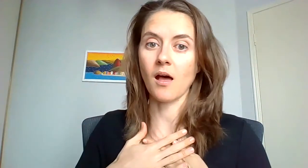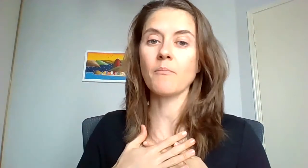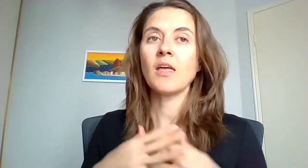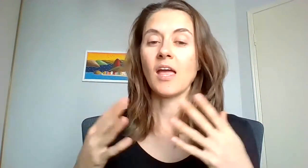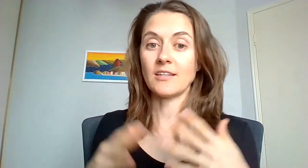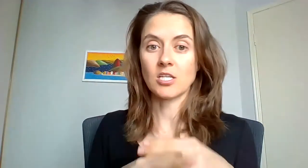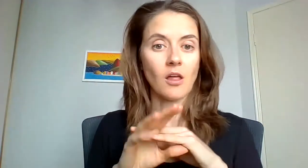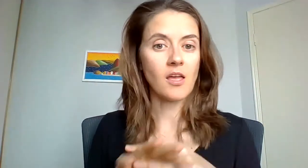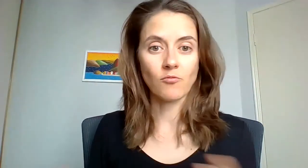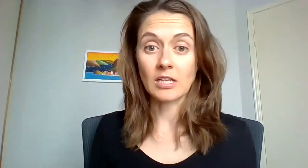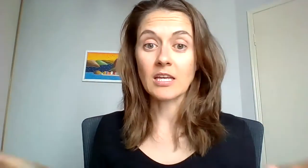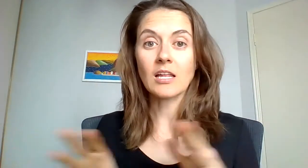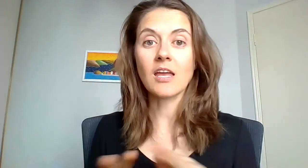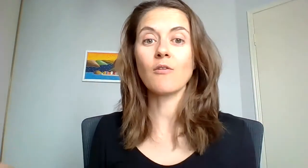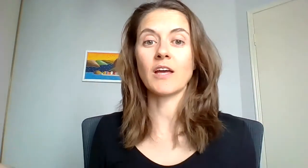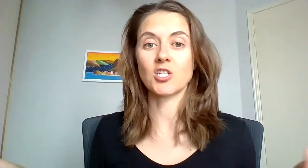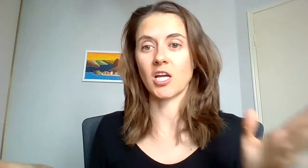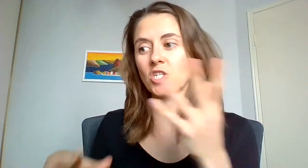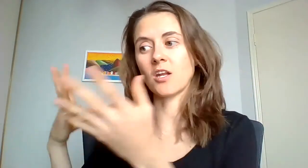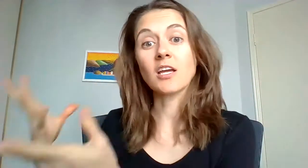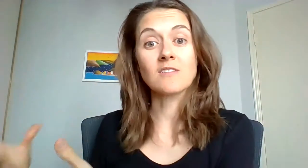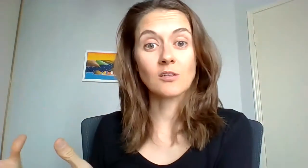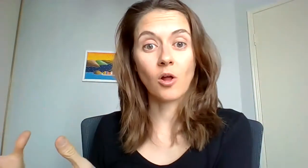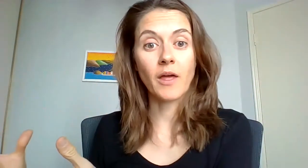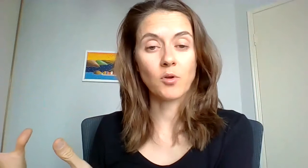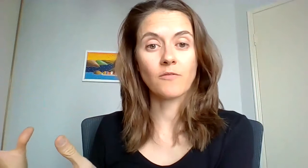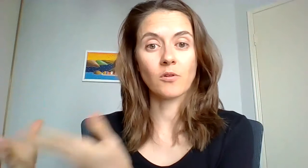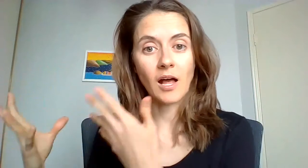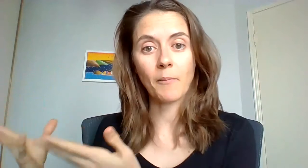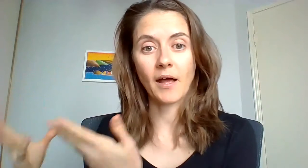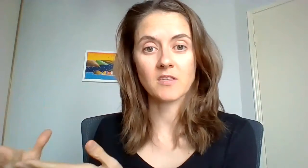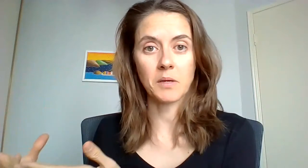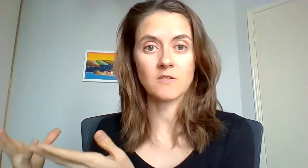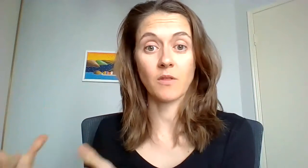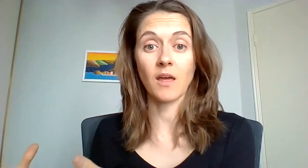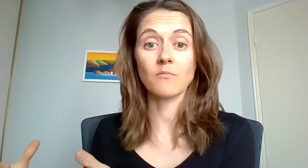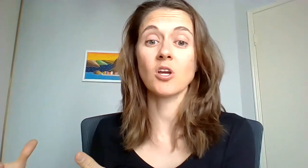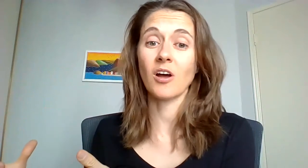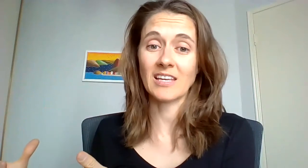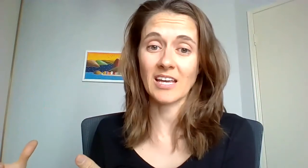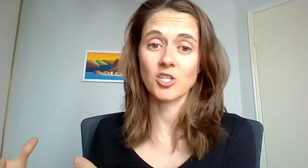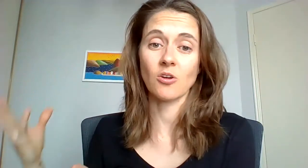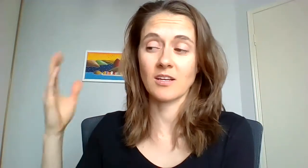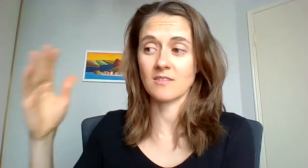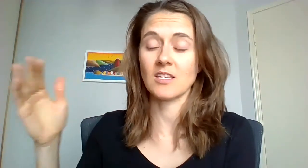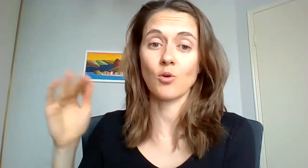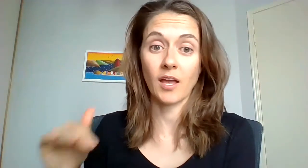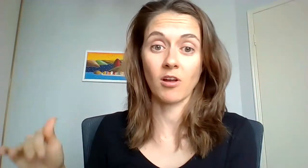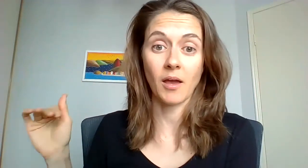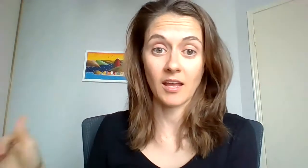up until I am really clear of that charge and then I can still hold that beautiful calm heart space for them to go I get you, I can see you're angry about